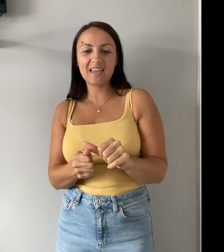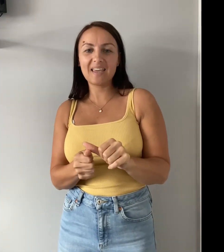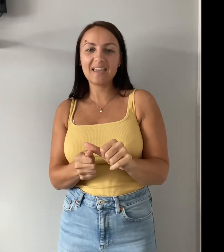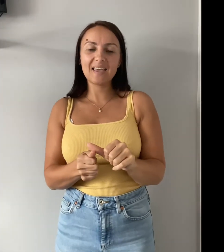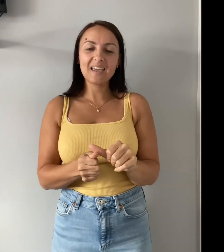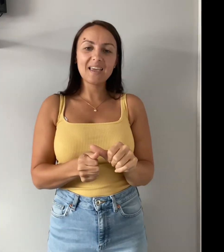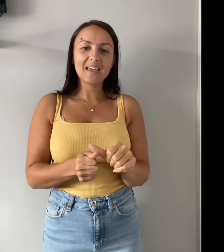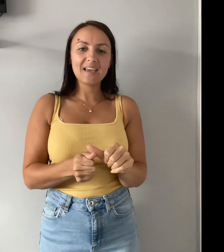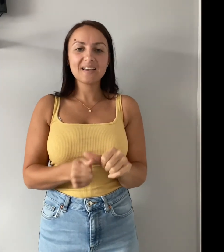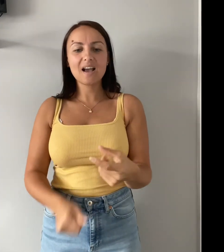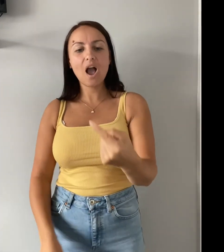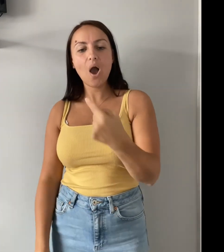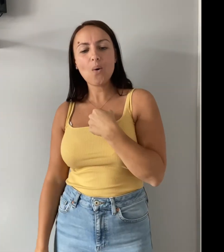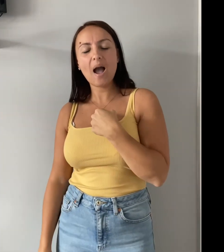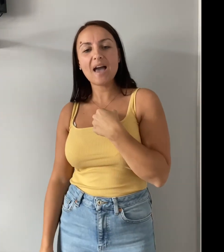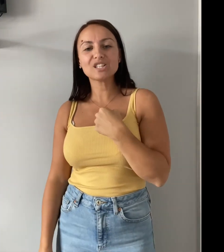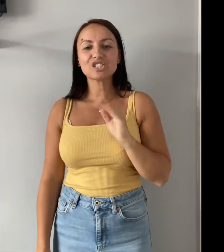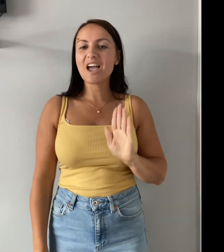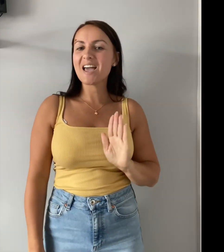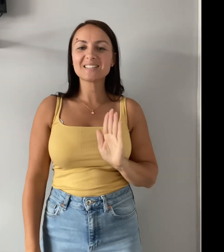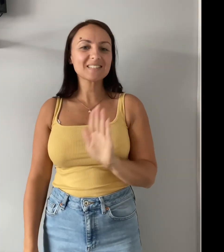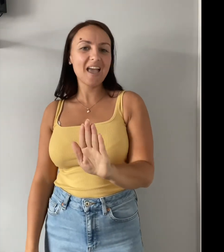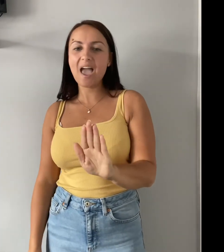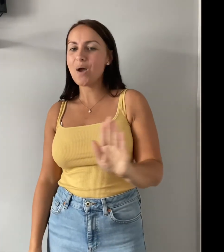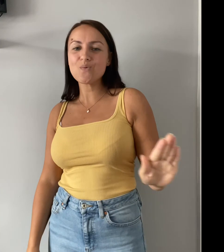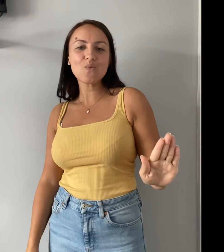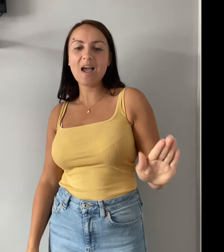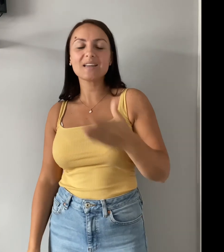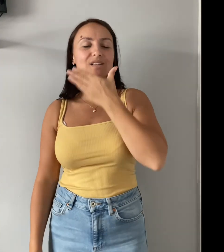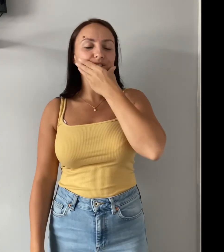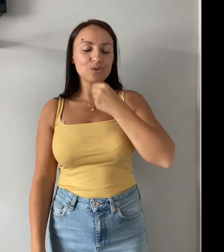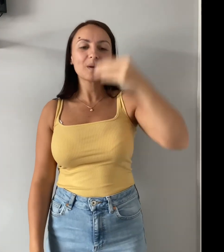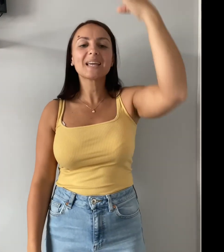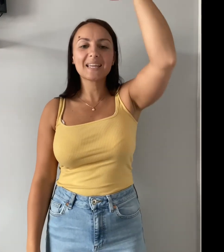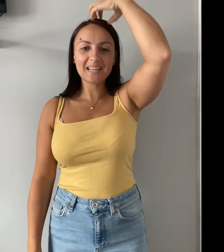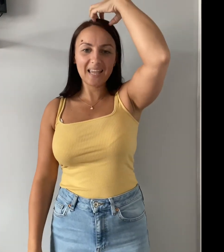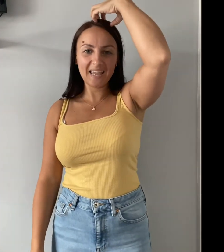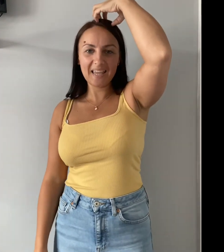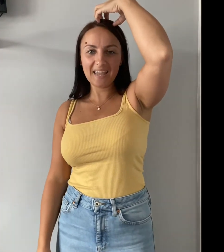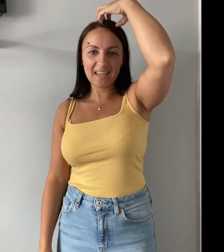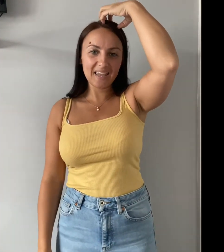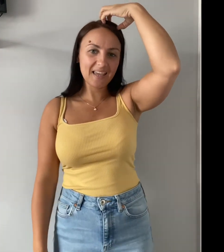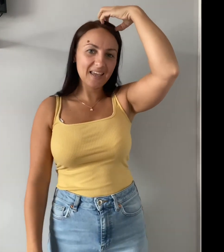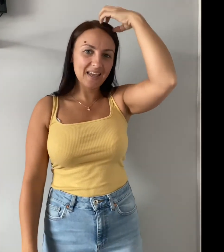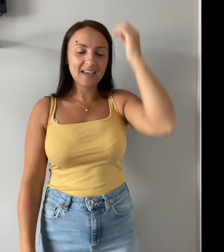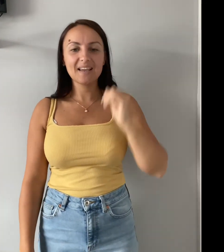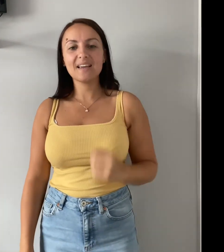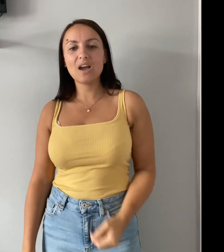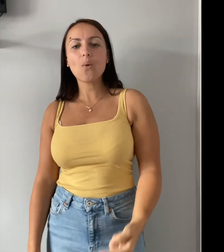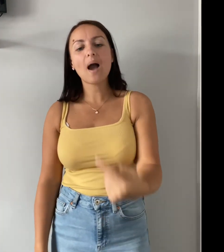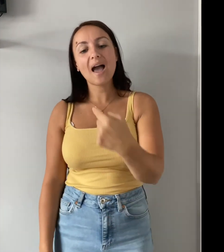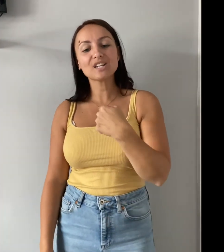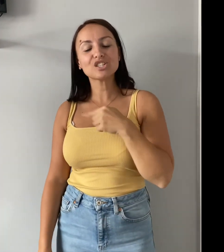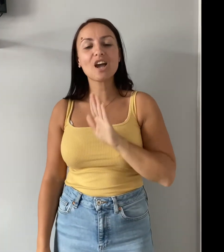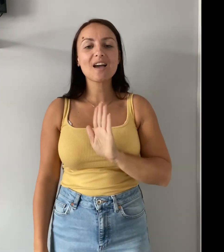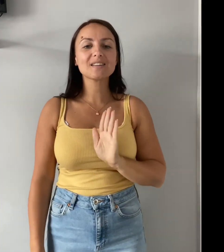Oh, I just can't wait to be king Oh, I just